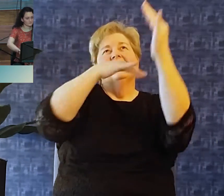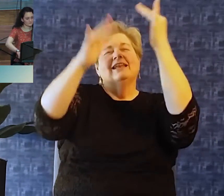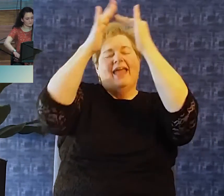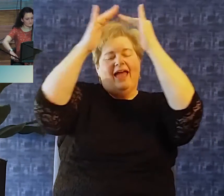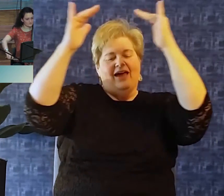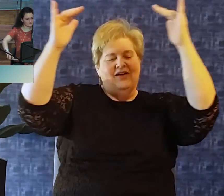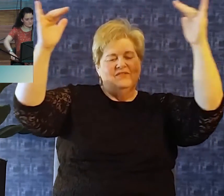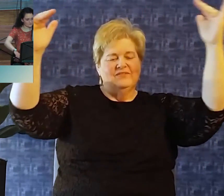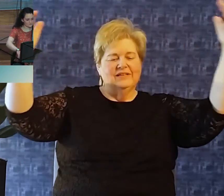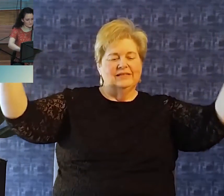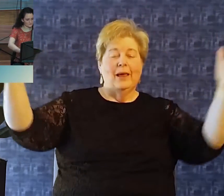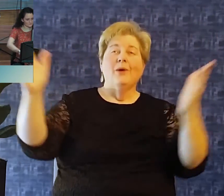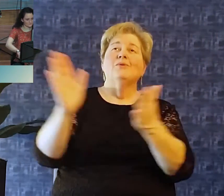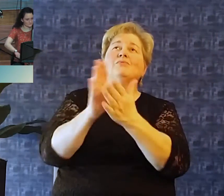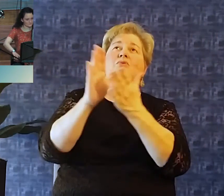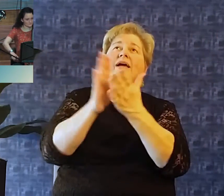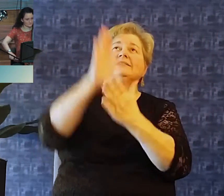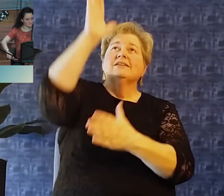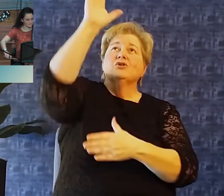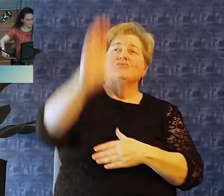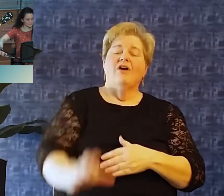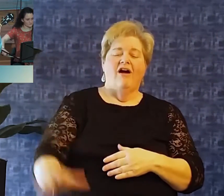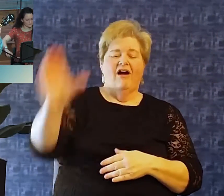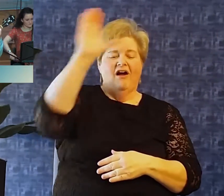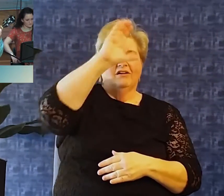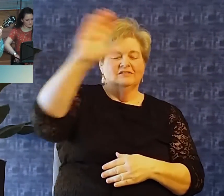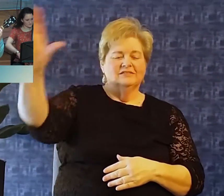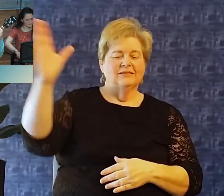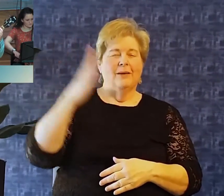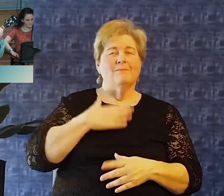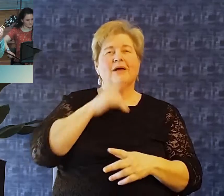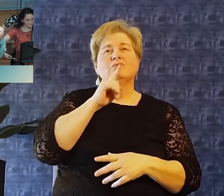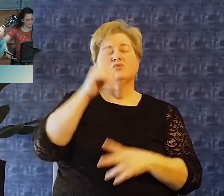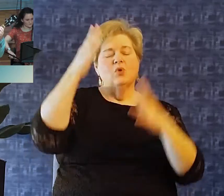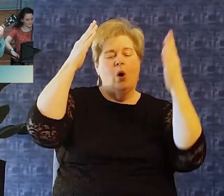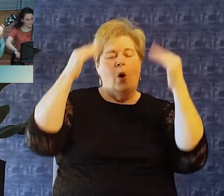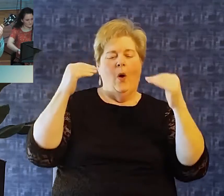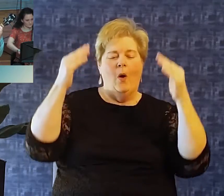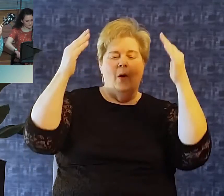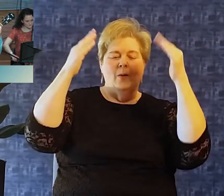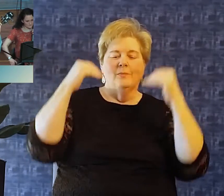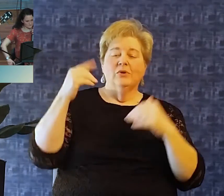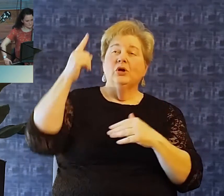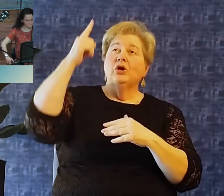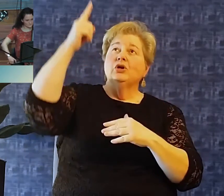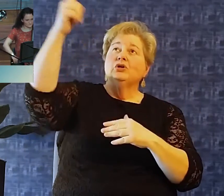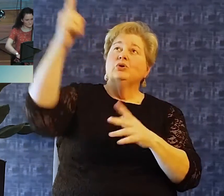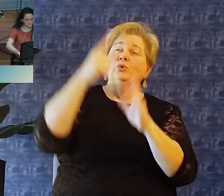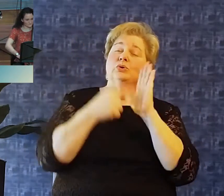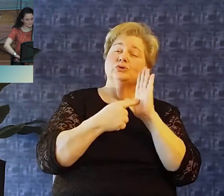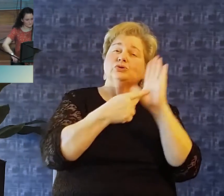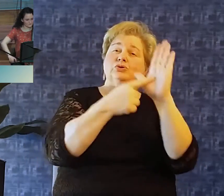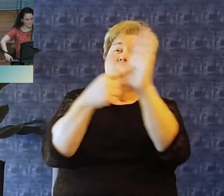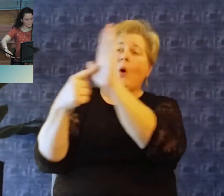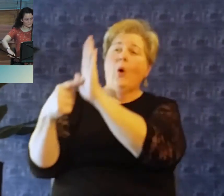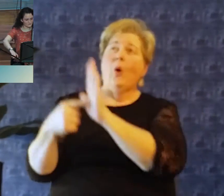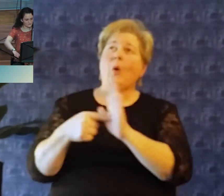tongues above. Praise the mount I'm fixed upon it. Mount of